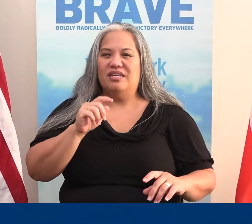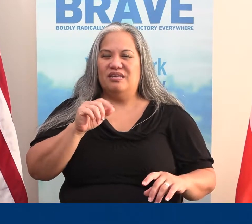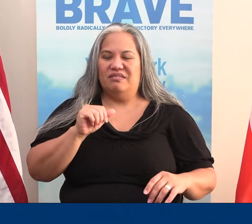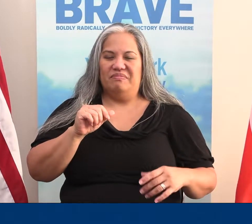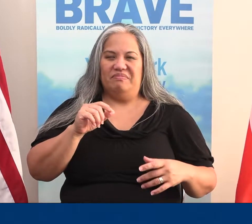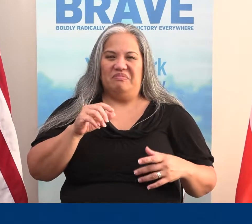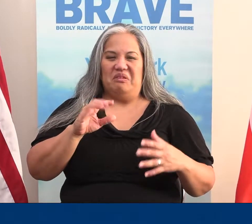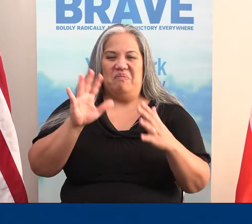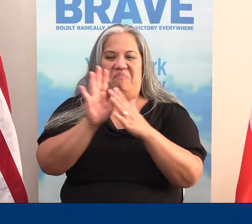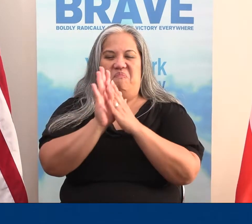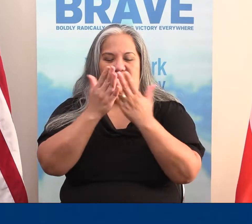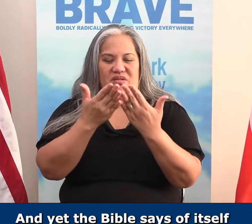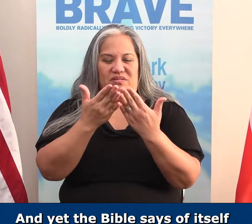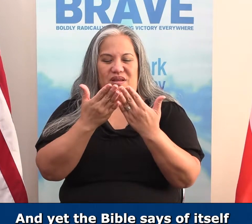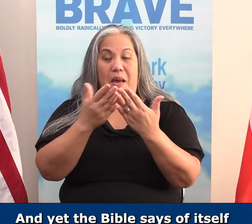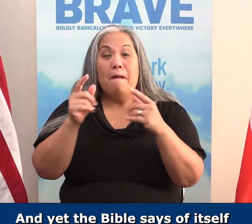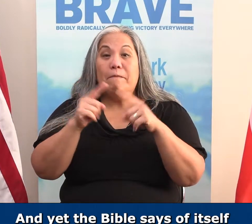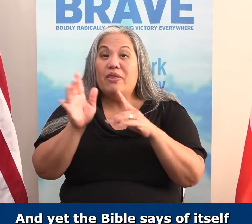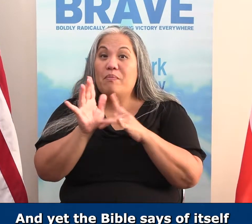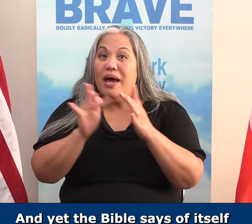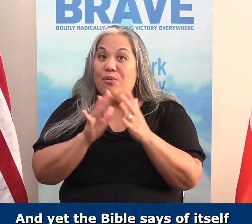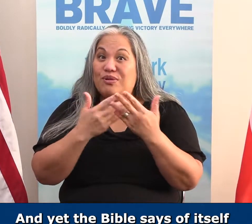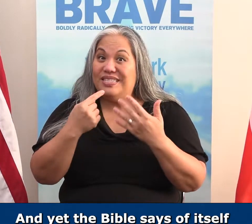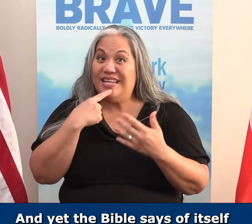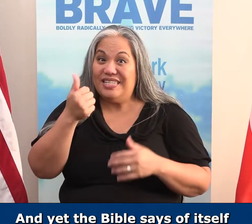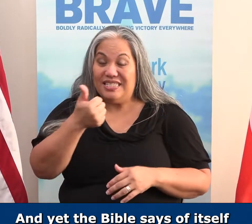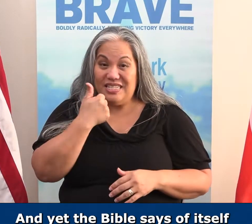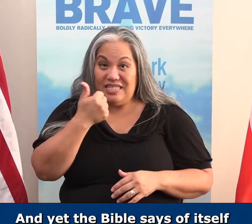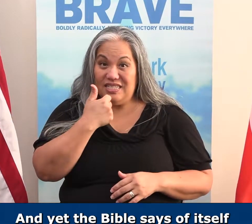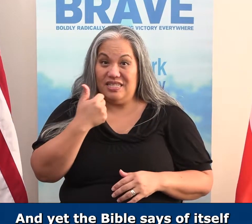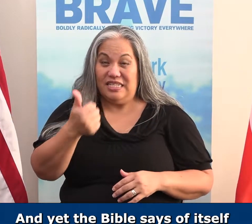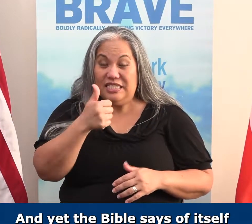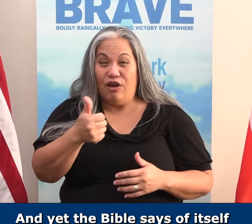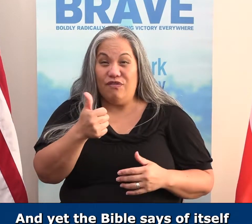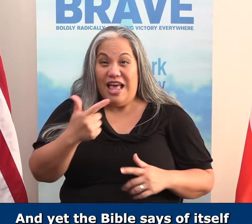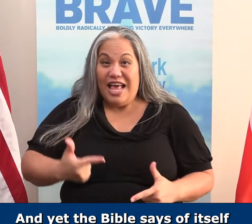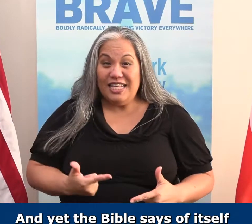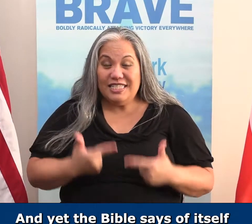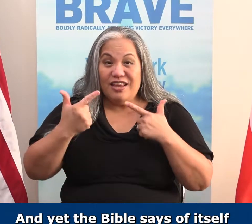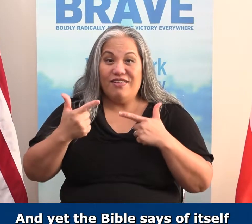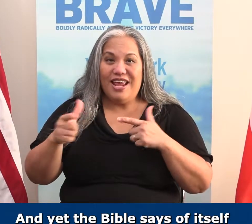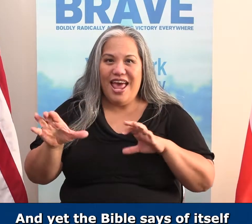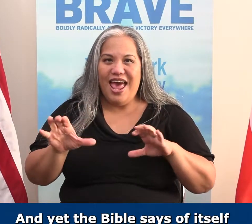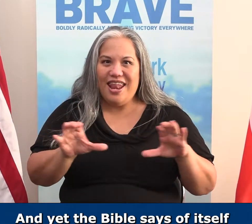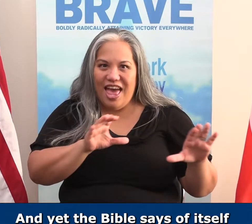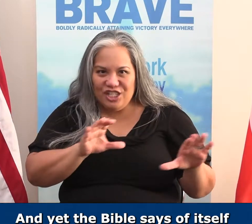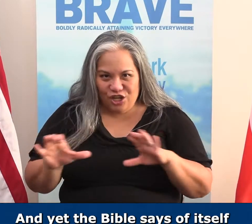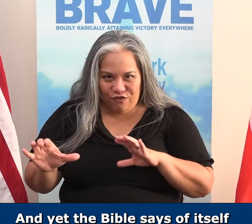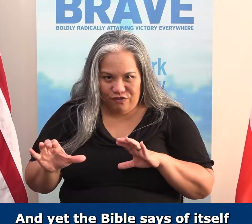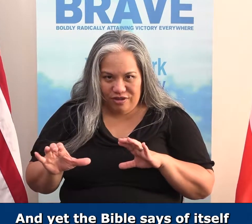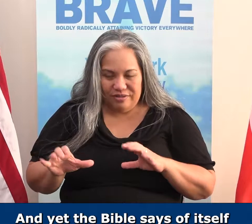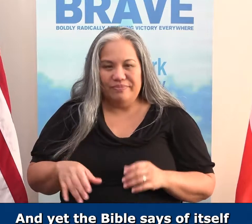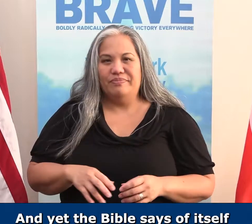Right. And yet, the Bible says of itself that it is living and active.